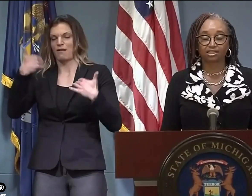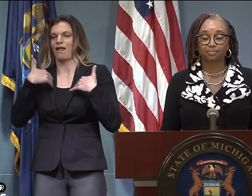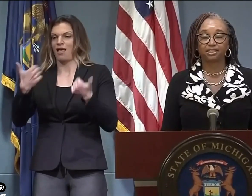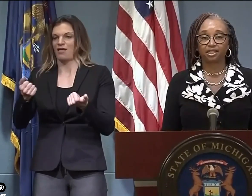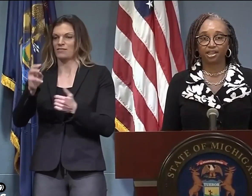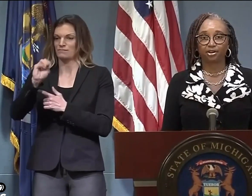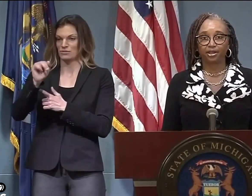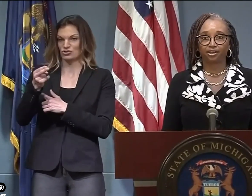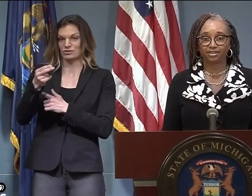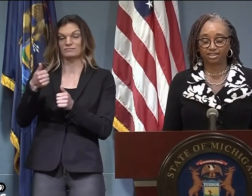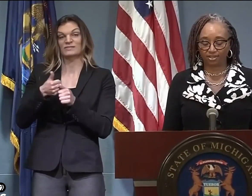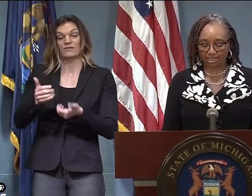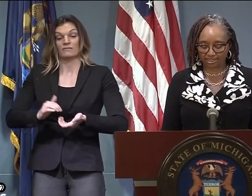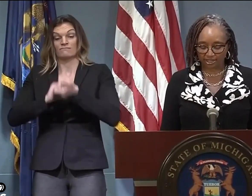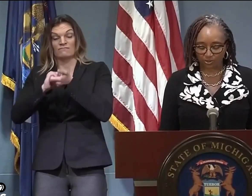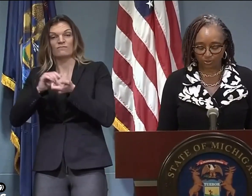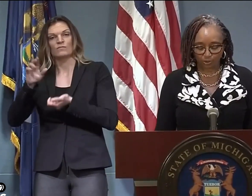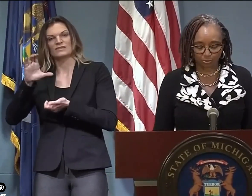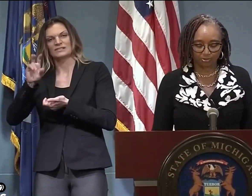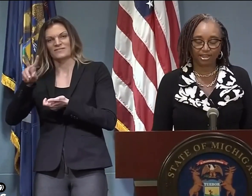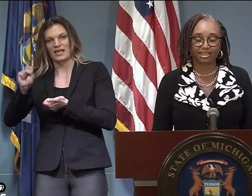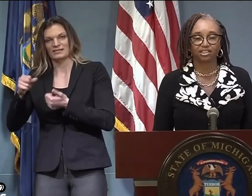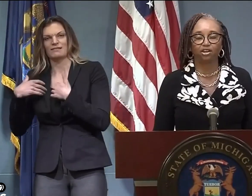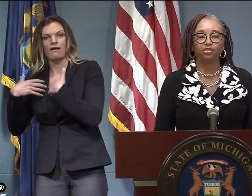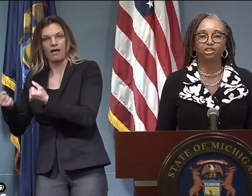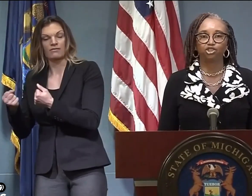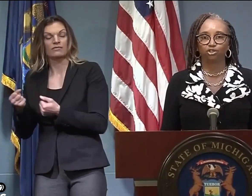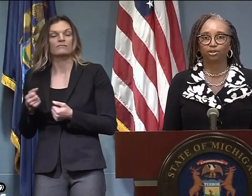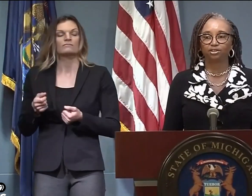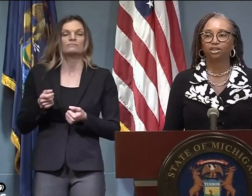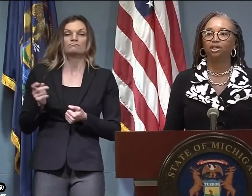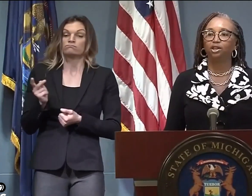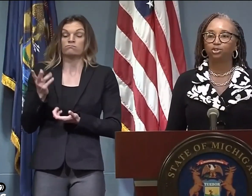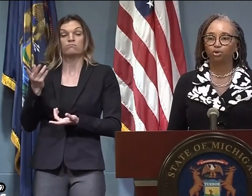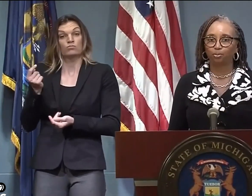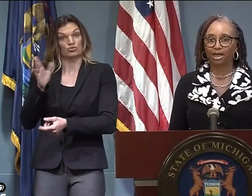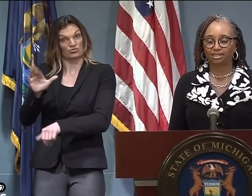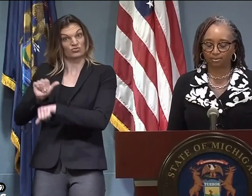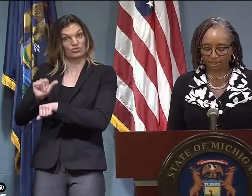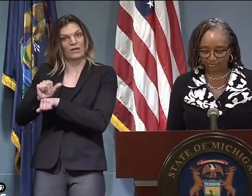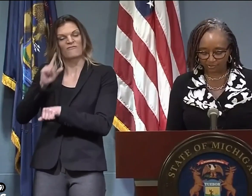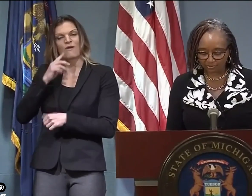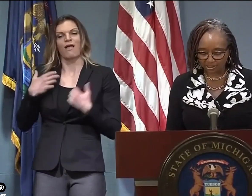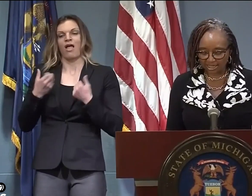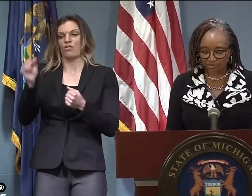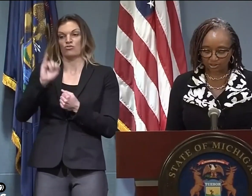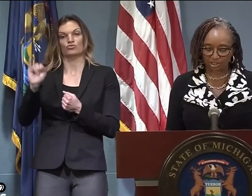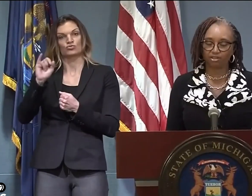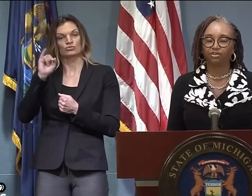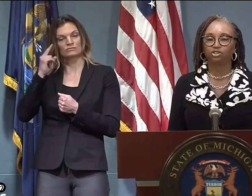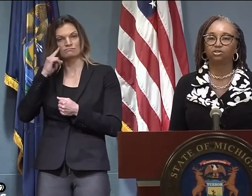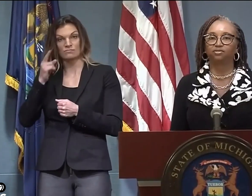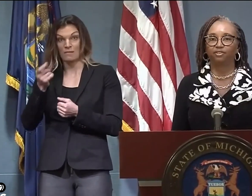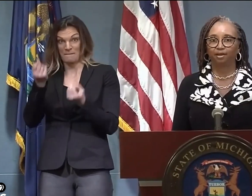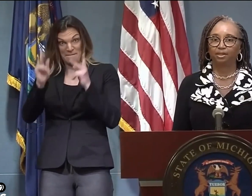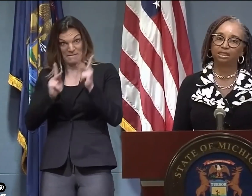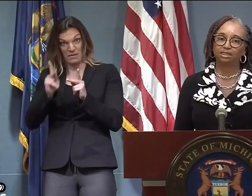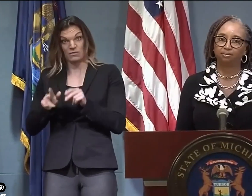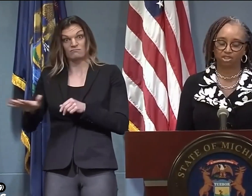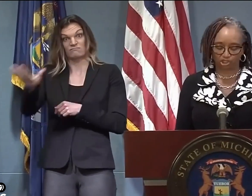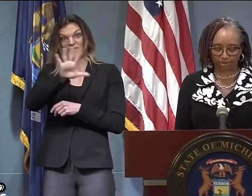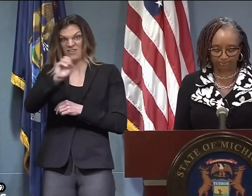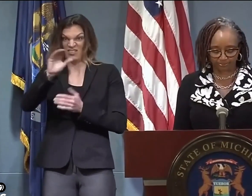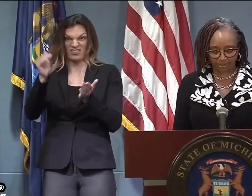Aetna Better Health of Michigan, a subsidiary of CVS Health, which provides health insurance to approximately